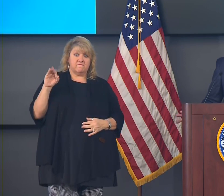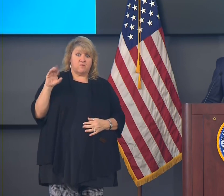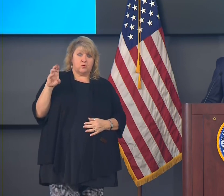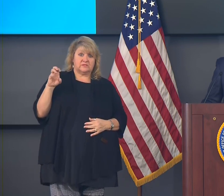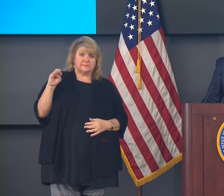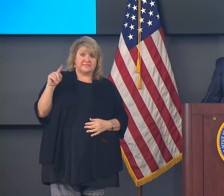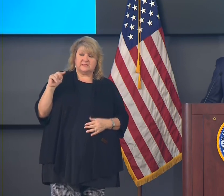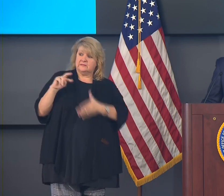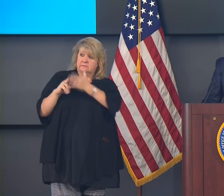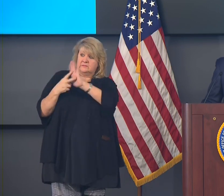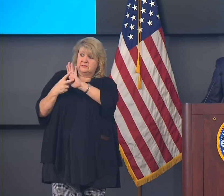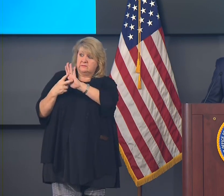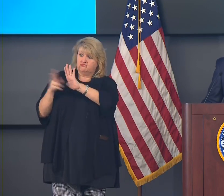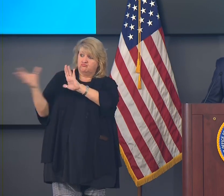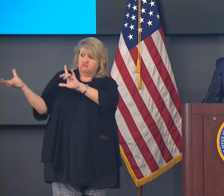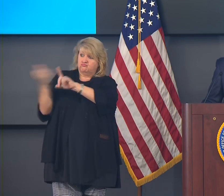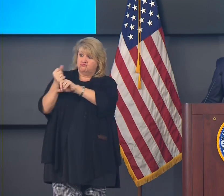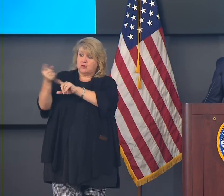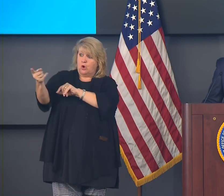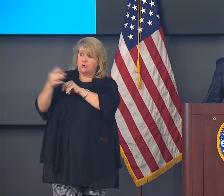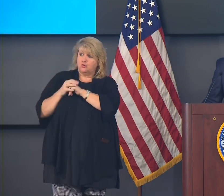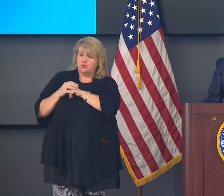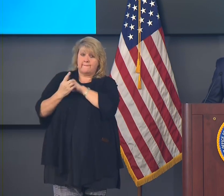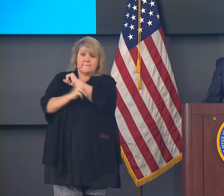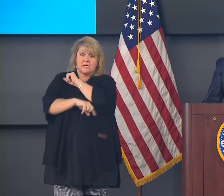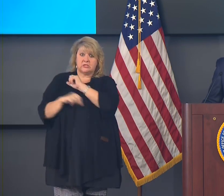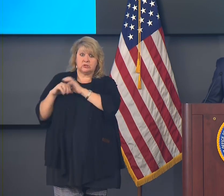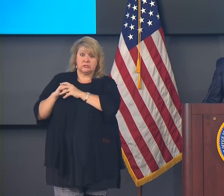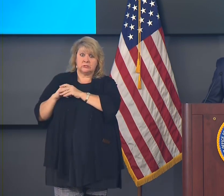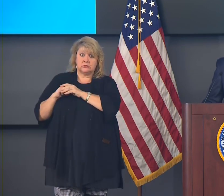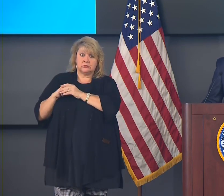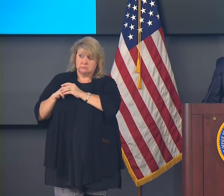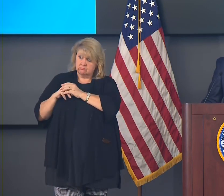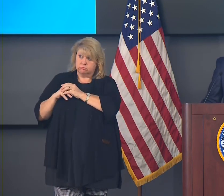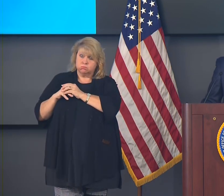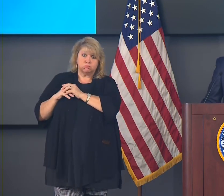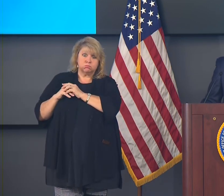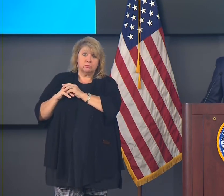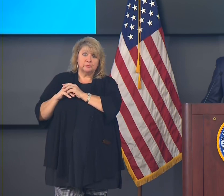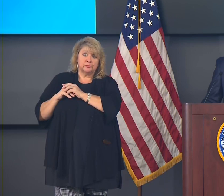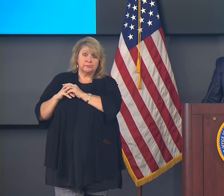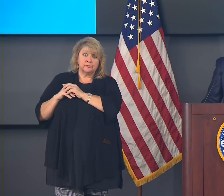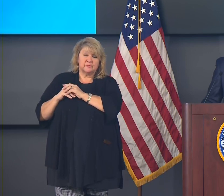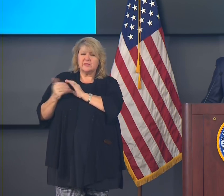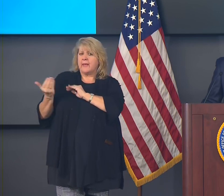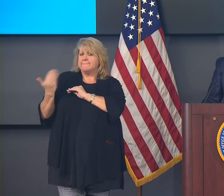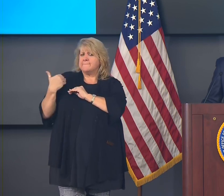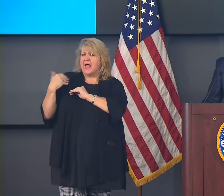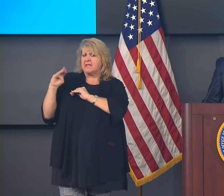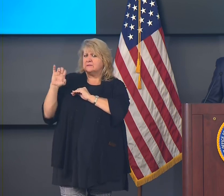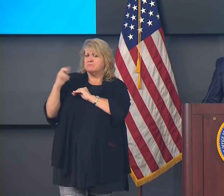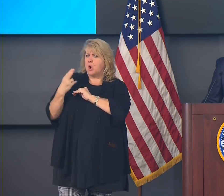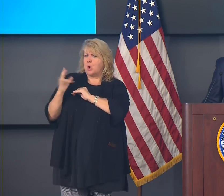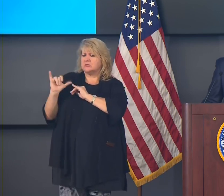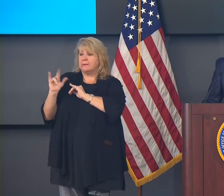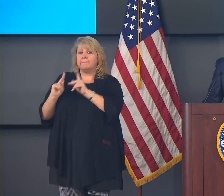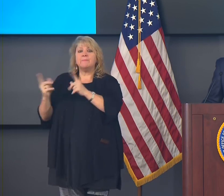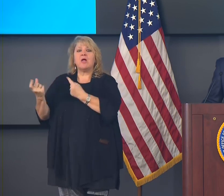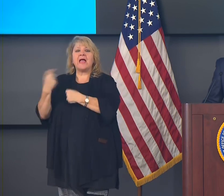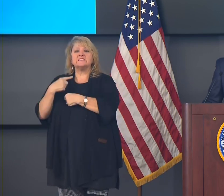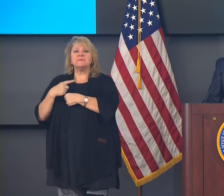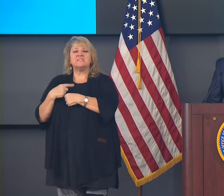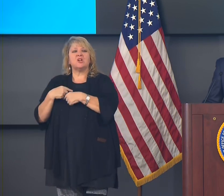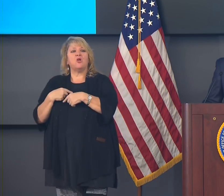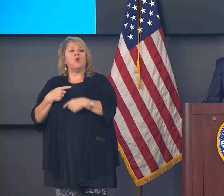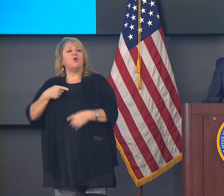But I'm going to say what I said back in March, and every other time I've been asked about this. If the people of Louisiana insist that we